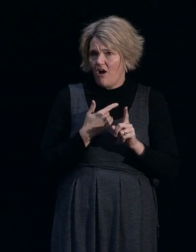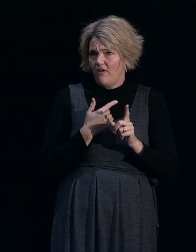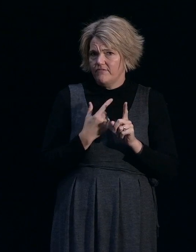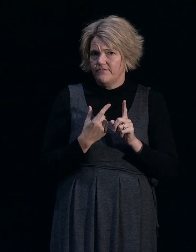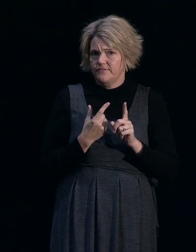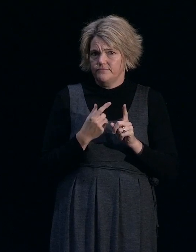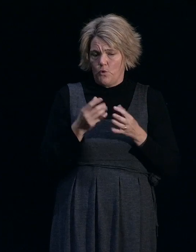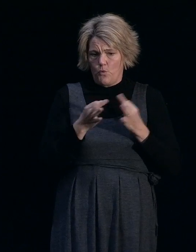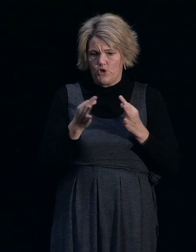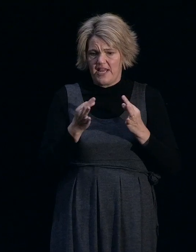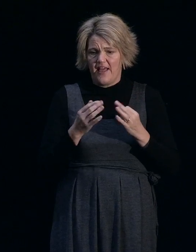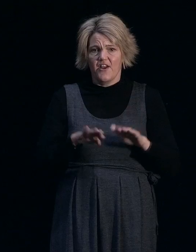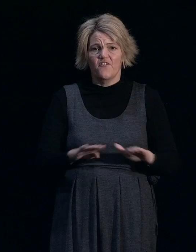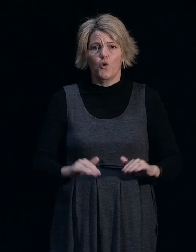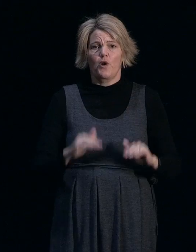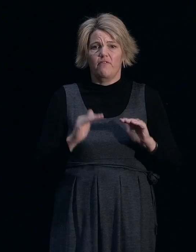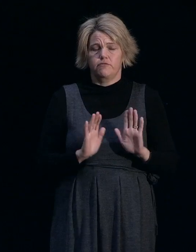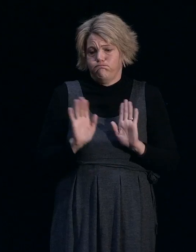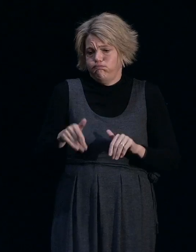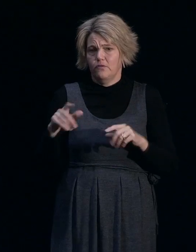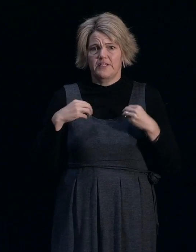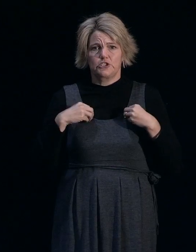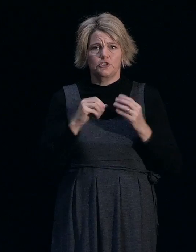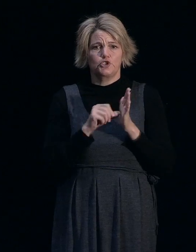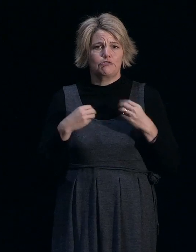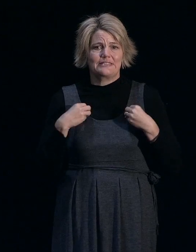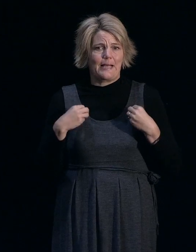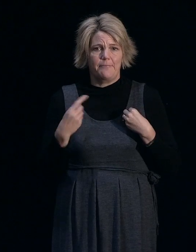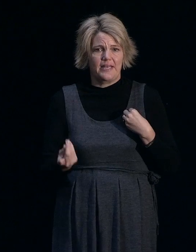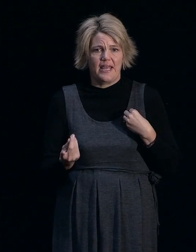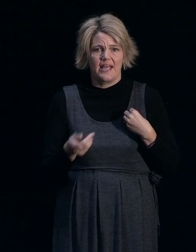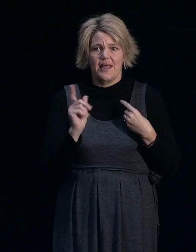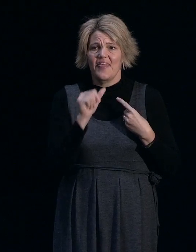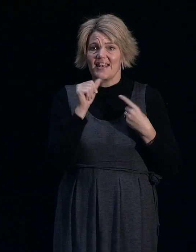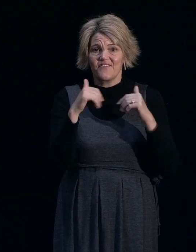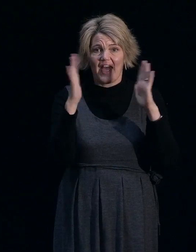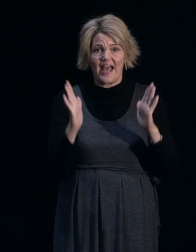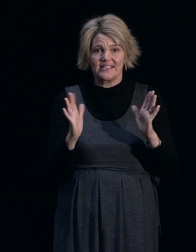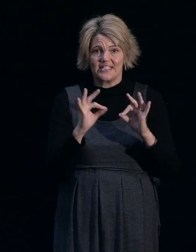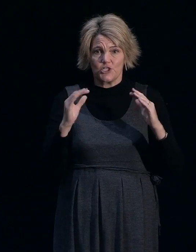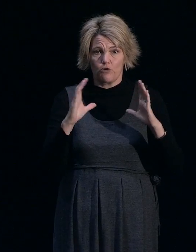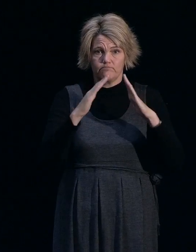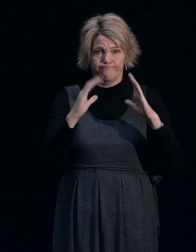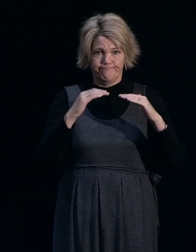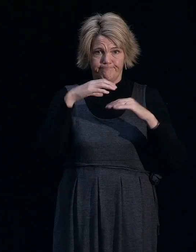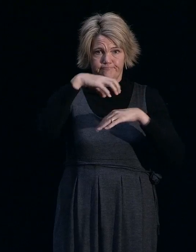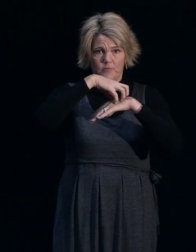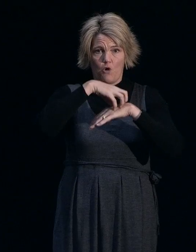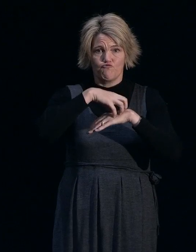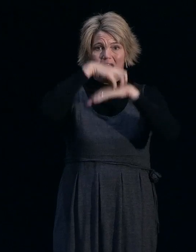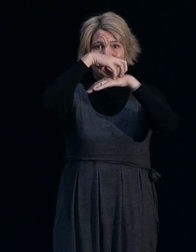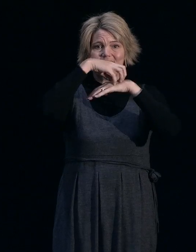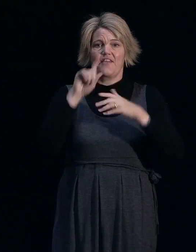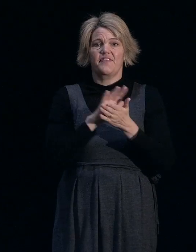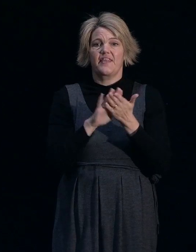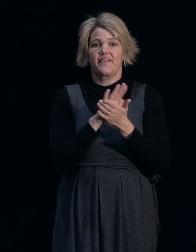no concern to the insurance companies. And if houses are not raised, then that liability